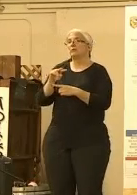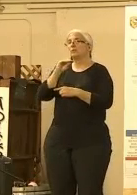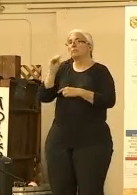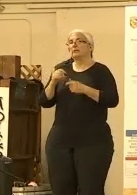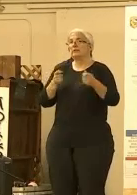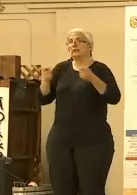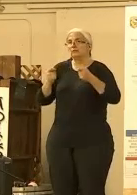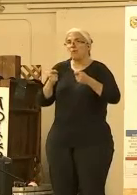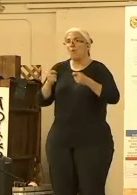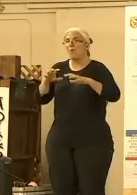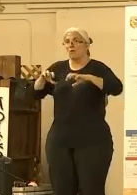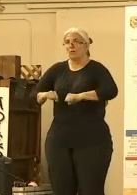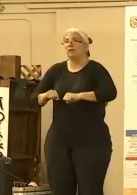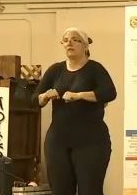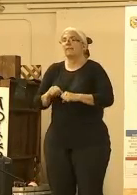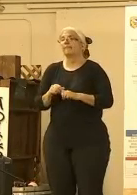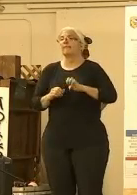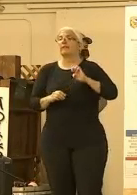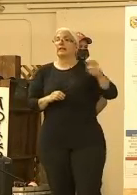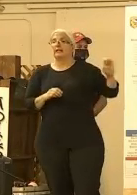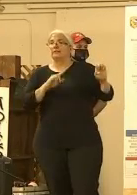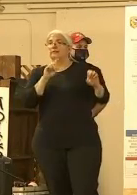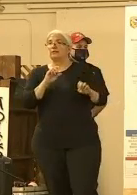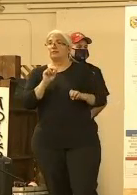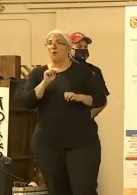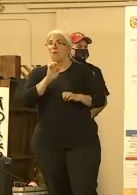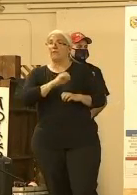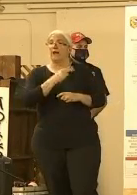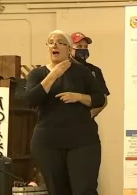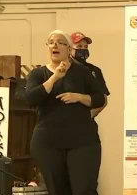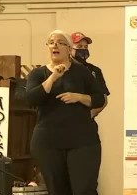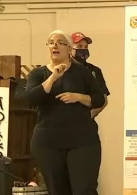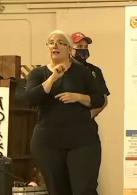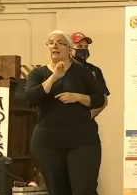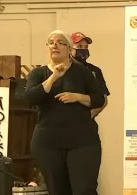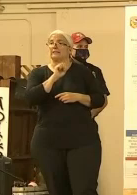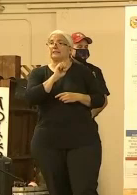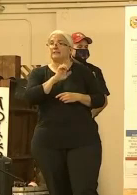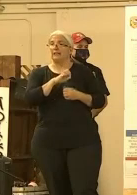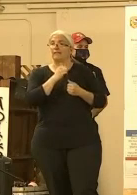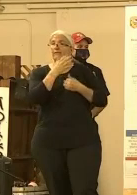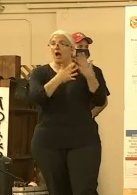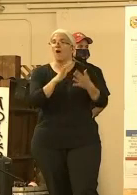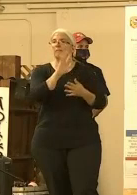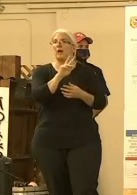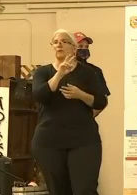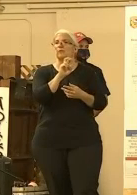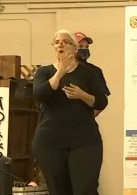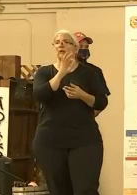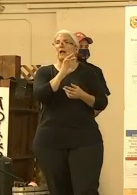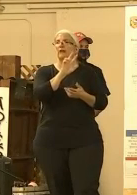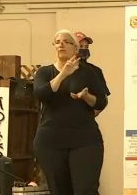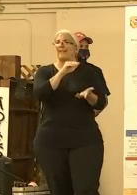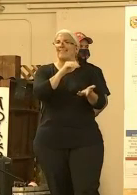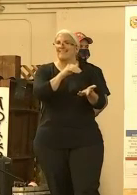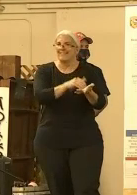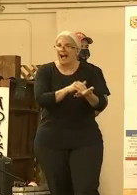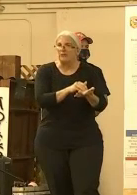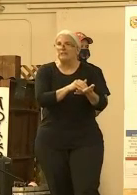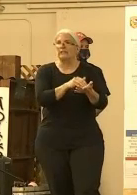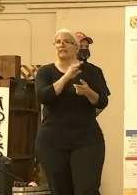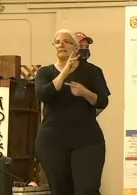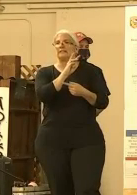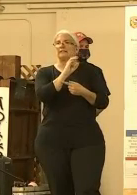east zone, the Hennessey Fire is sitting at roughly 293,602 acres with 26%